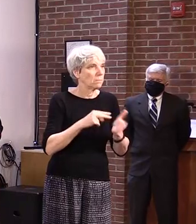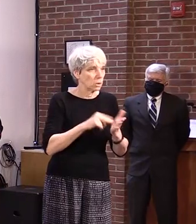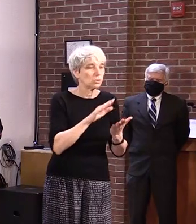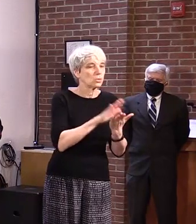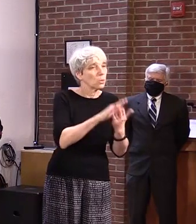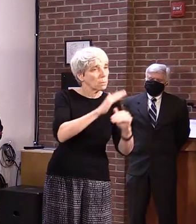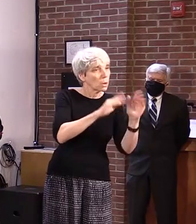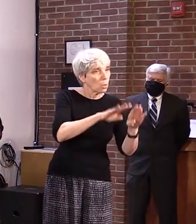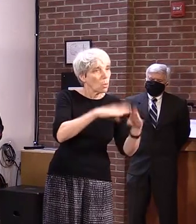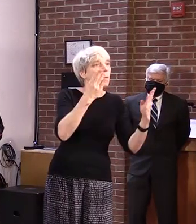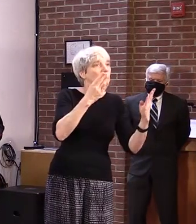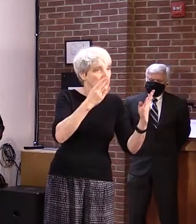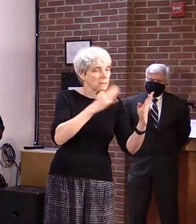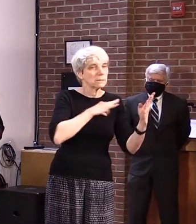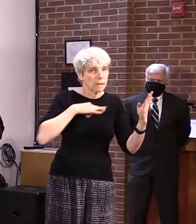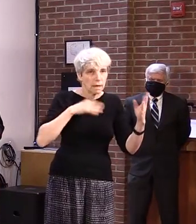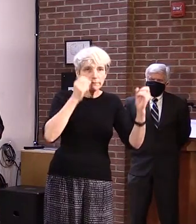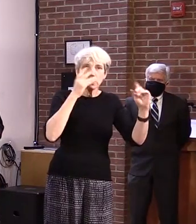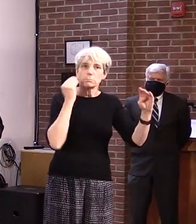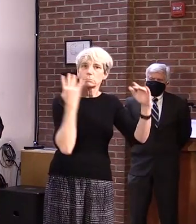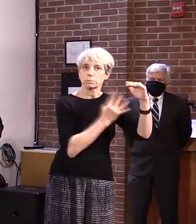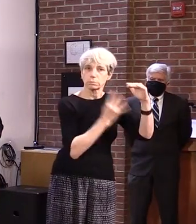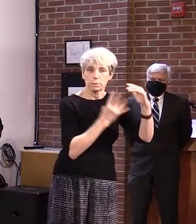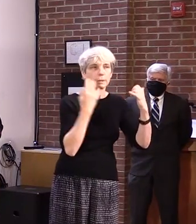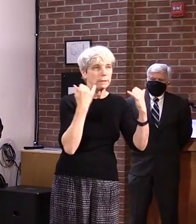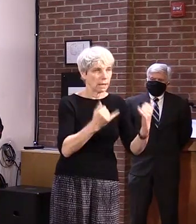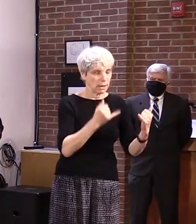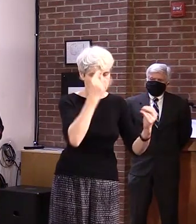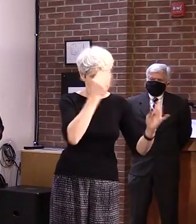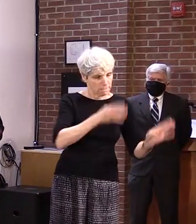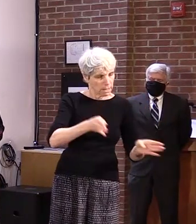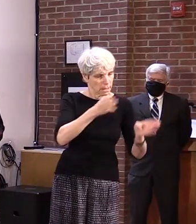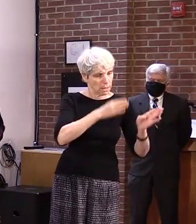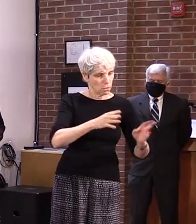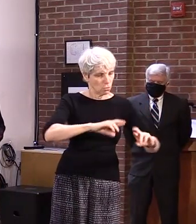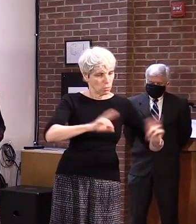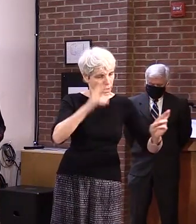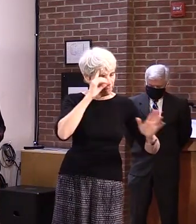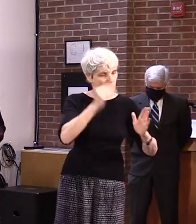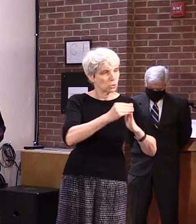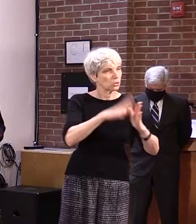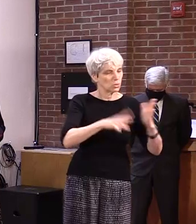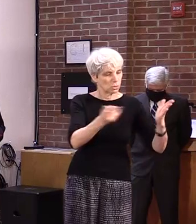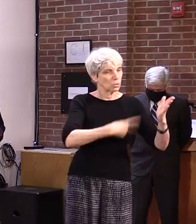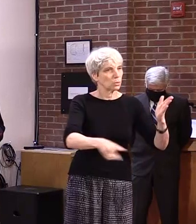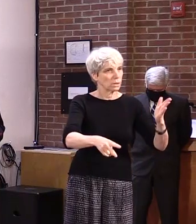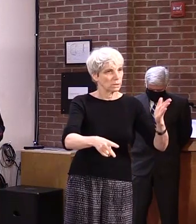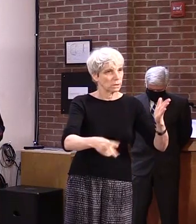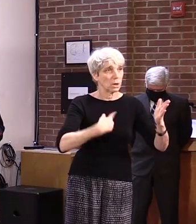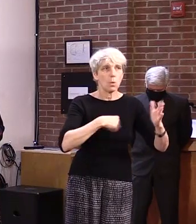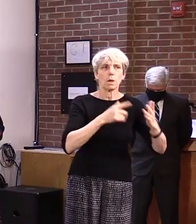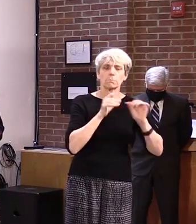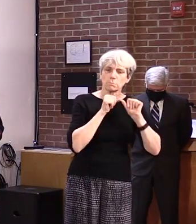and make preparations for the start of the school year in their classrooms. We will continue to work closely with our schools to support them in this incredibly important